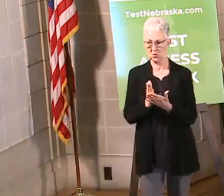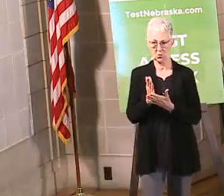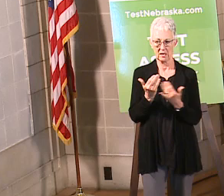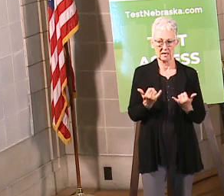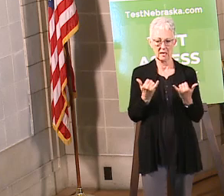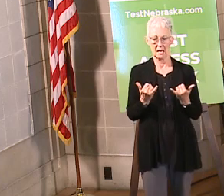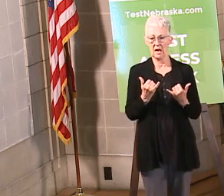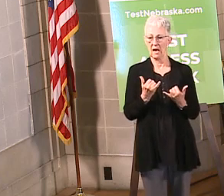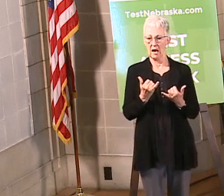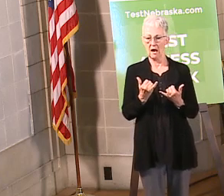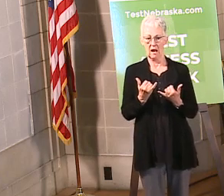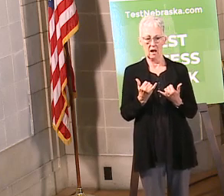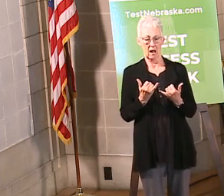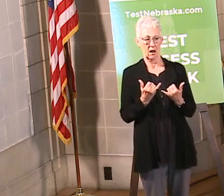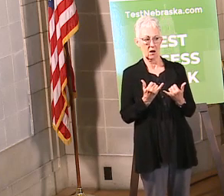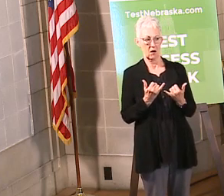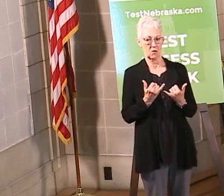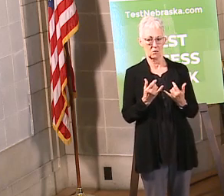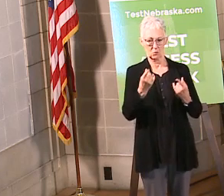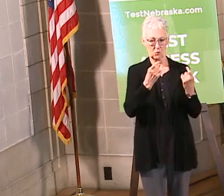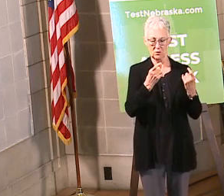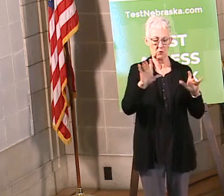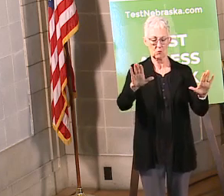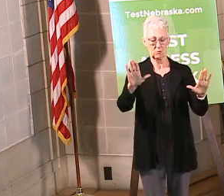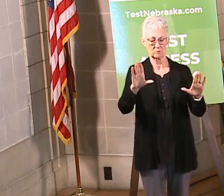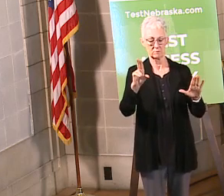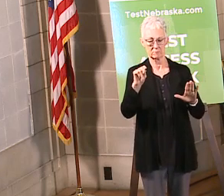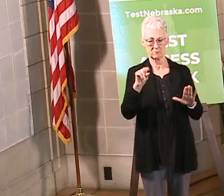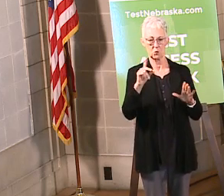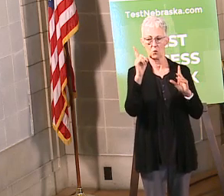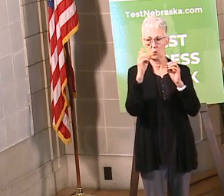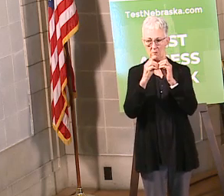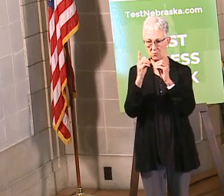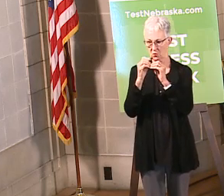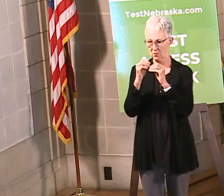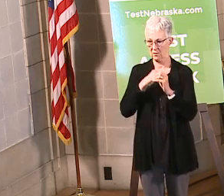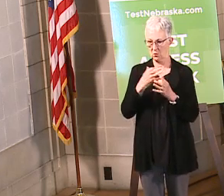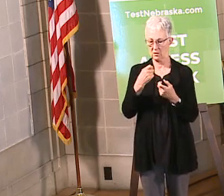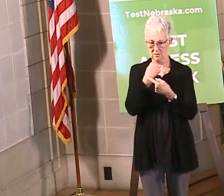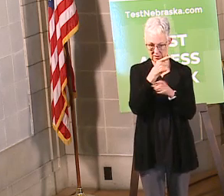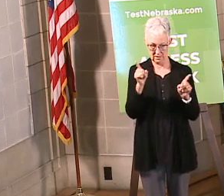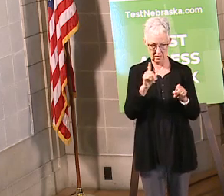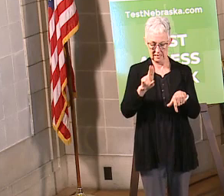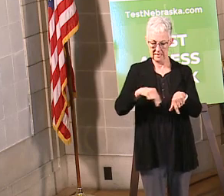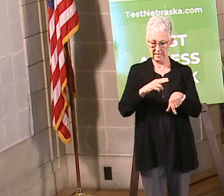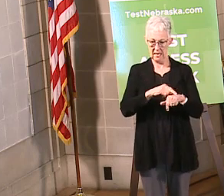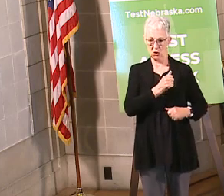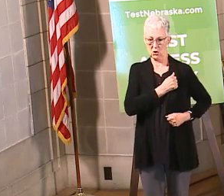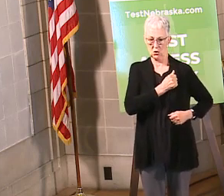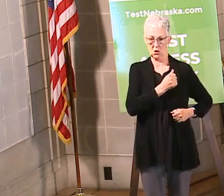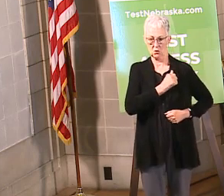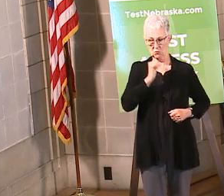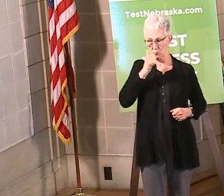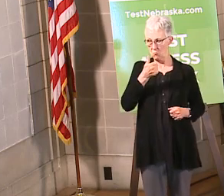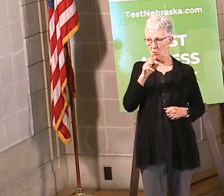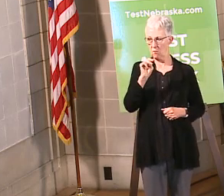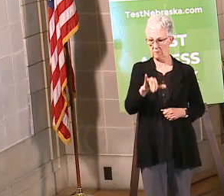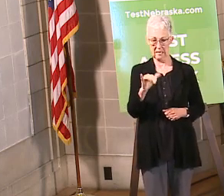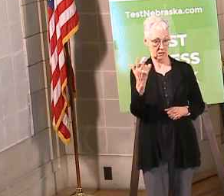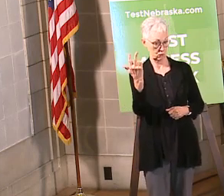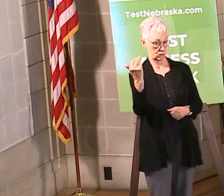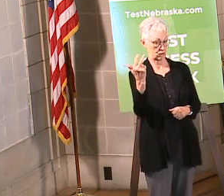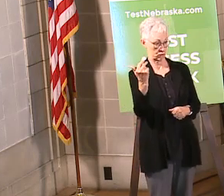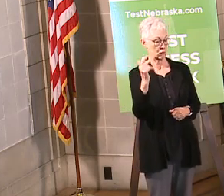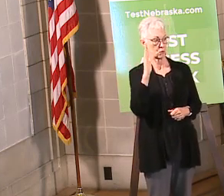into some of our questions and answers. Oh, no, I'm sorry. I got one other thing I want to mention. The National Guard tomorrow, May 13th, going to be doing